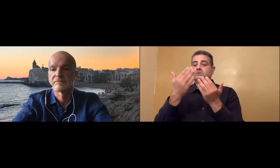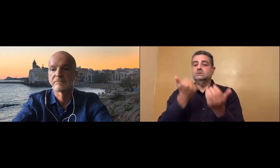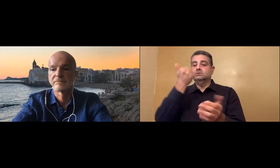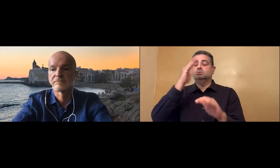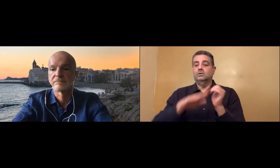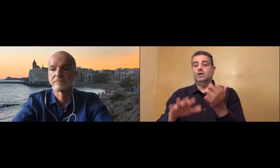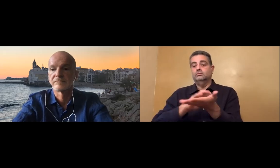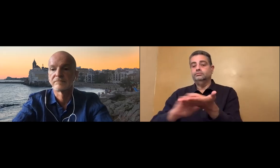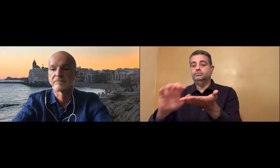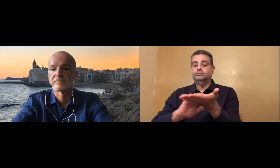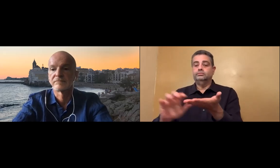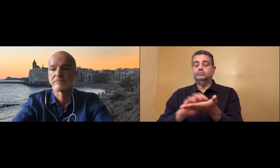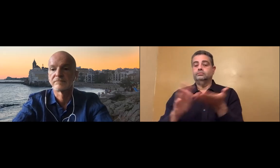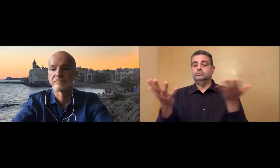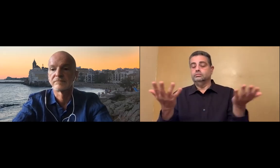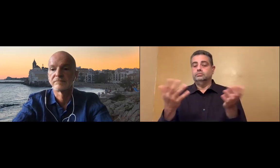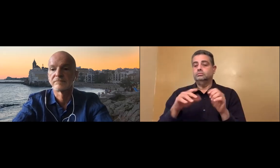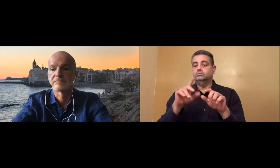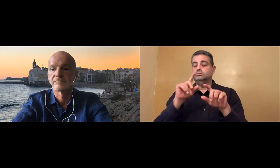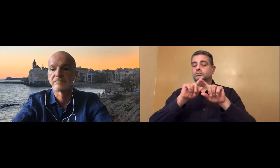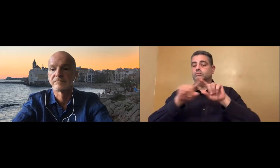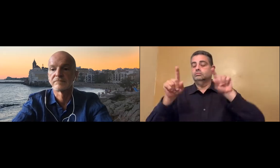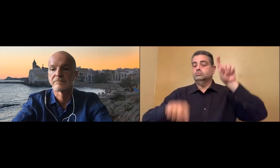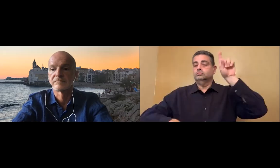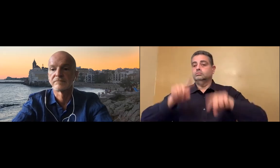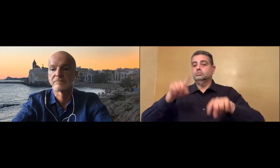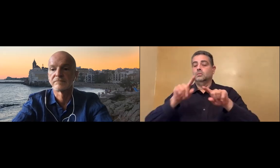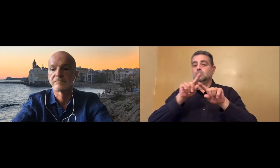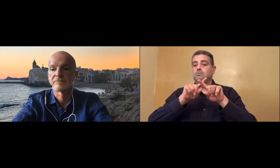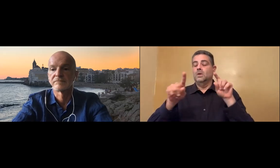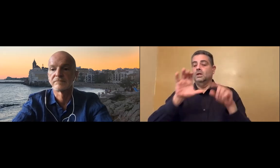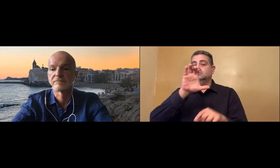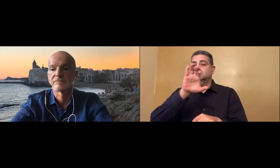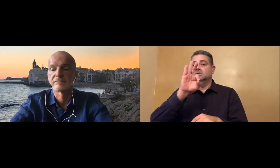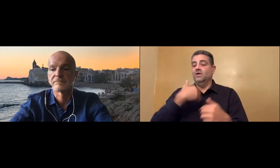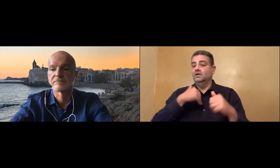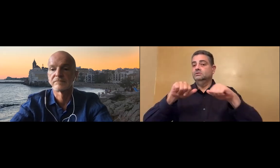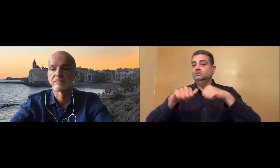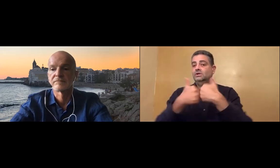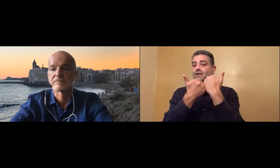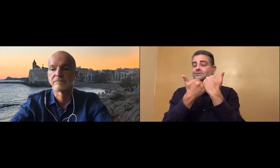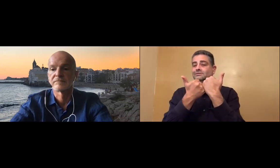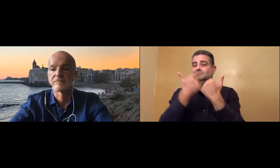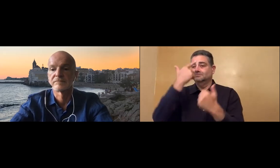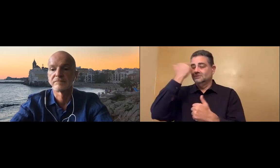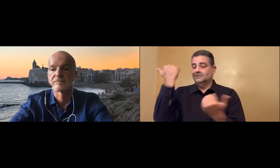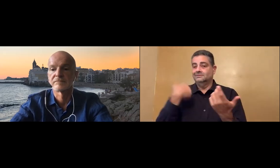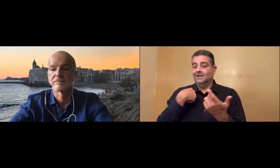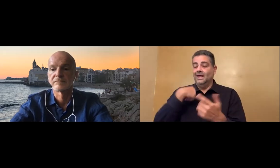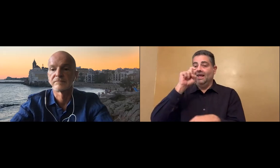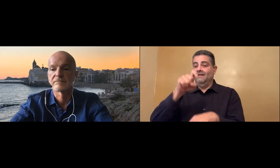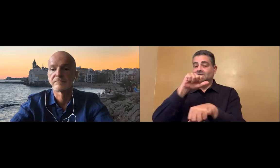I like using that sometimes too. Sometimes that's just easier to use tactile signing through a communication facilitator